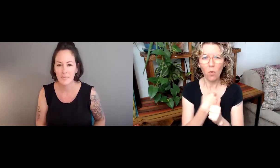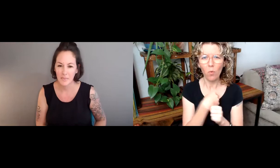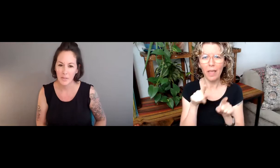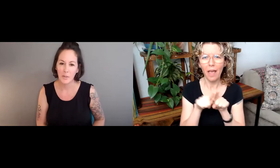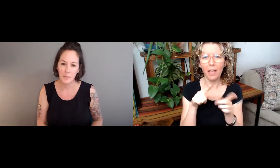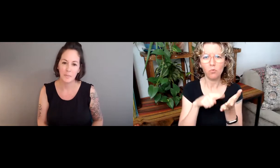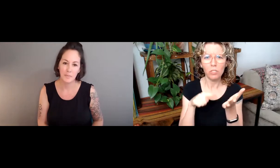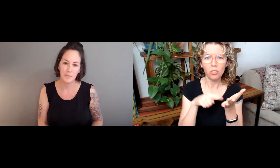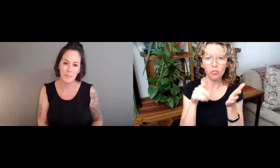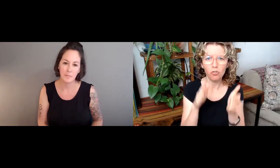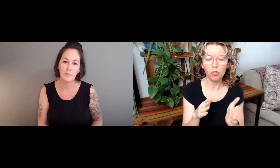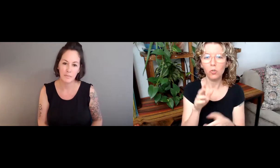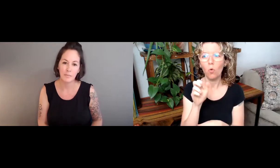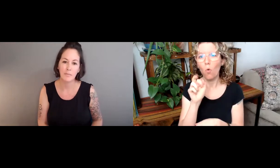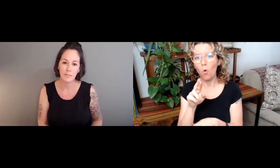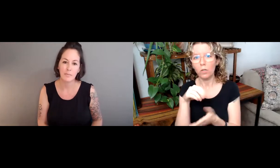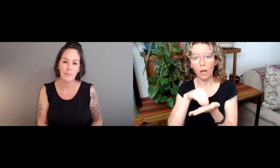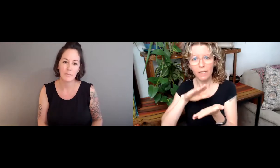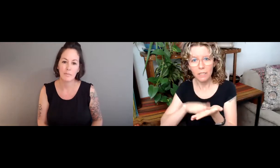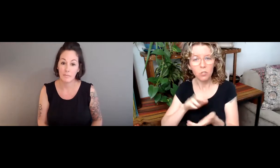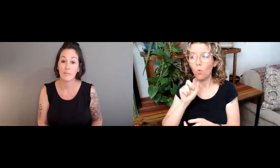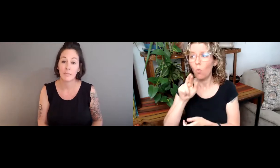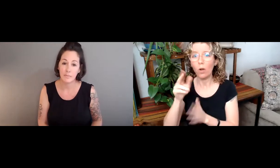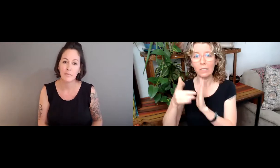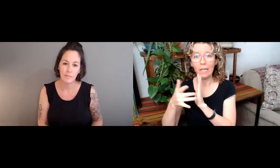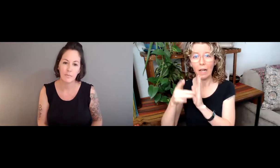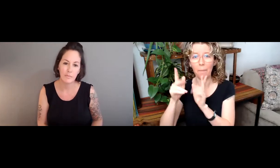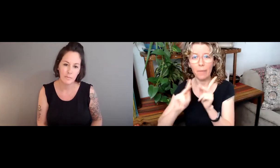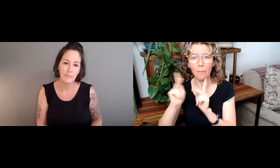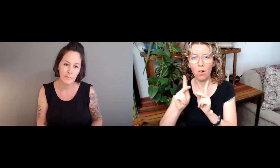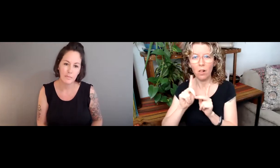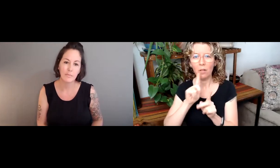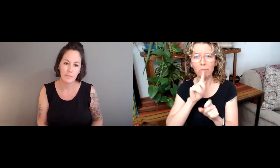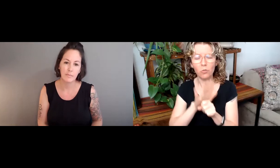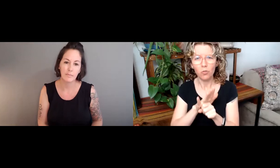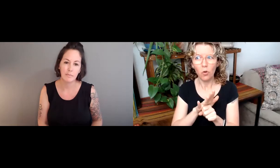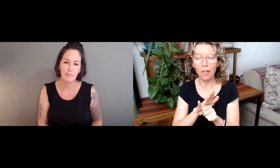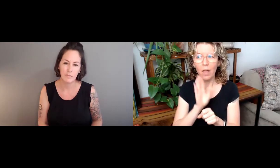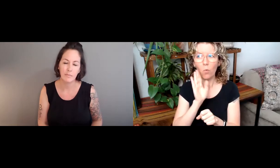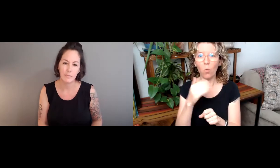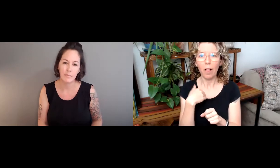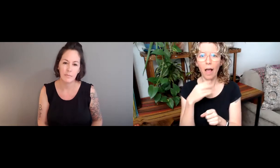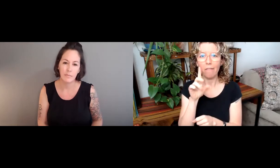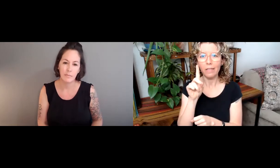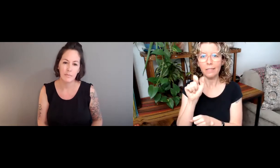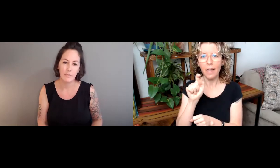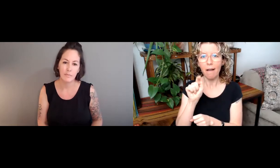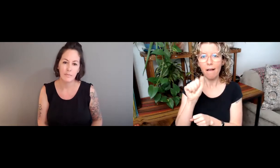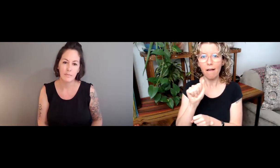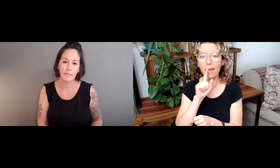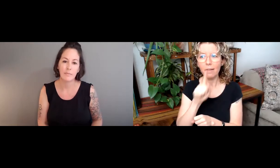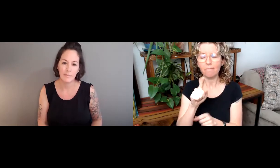sustainability. And how can we as researchers or documentarians and also tech people